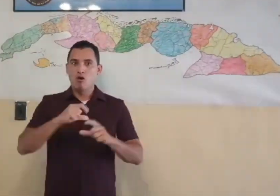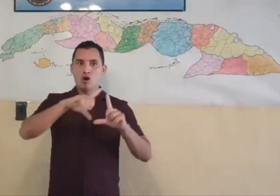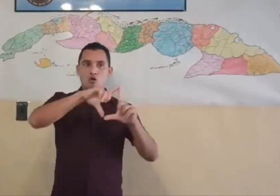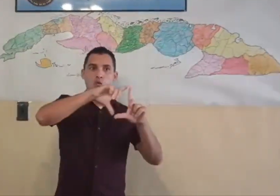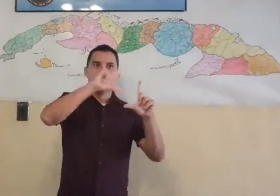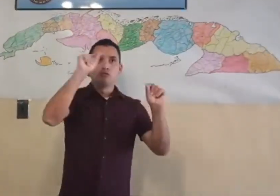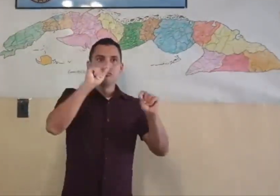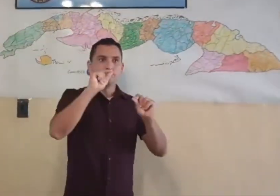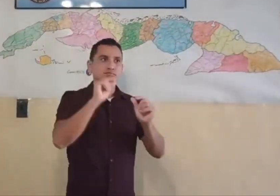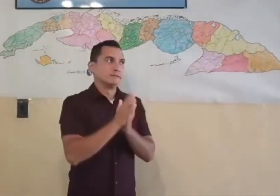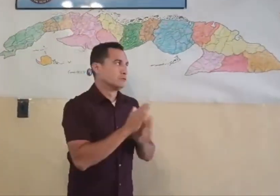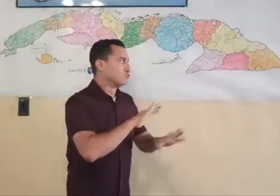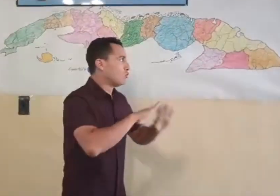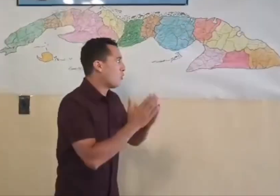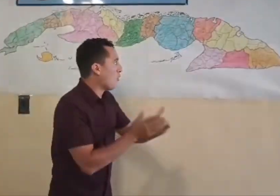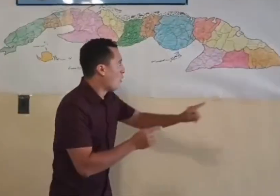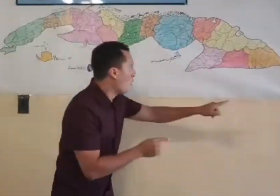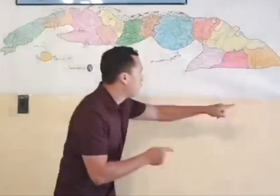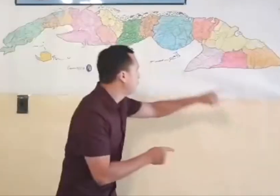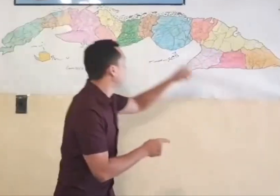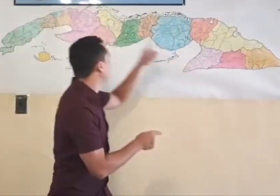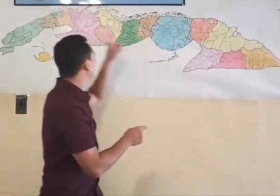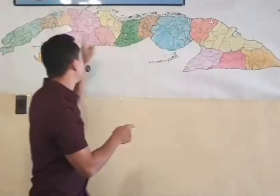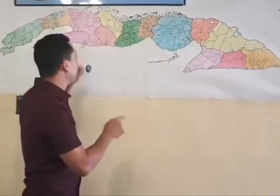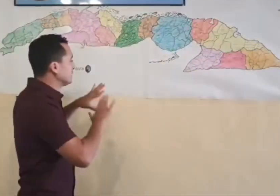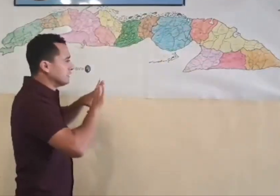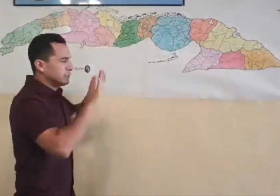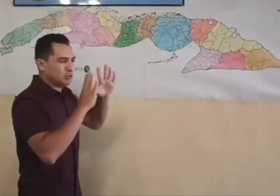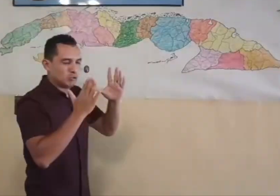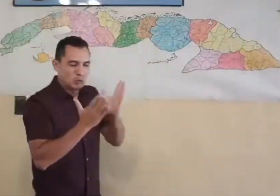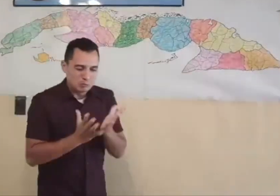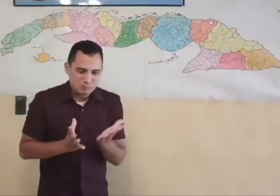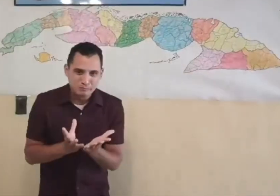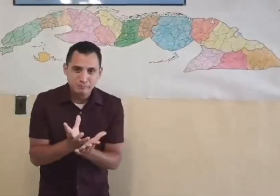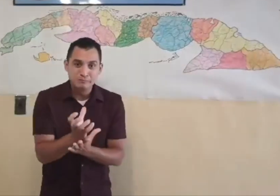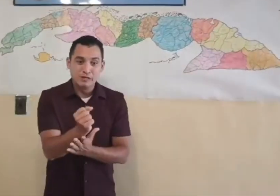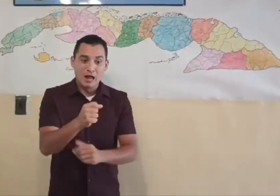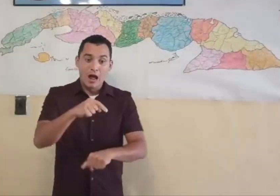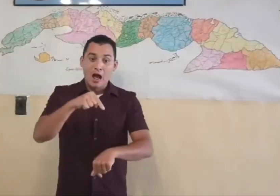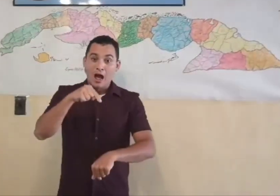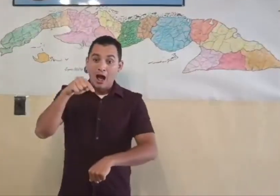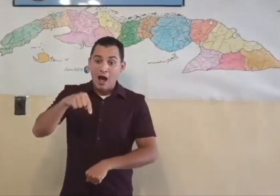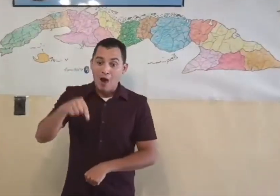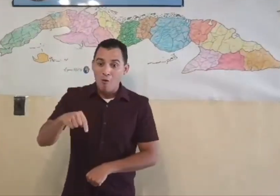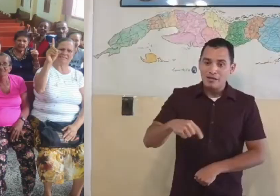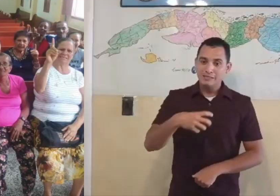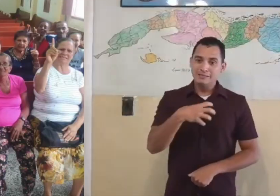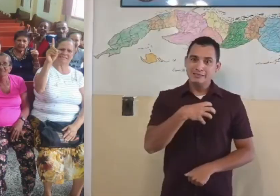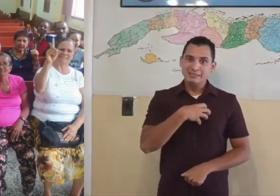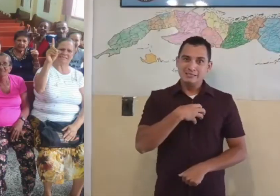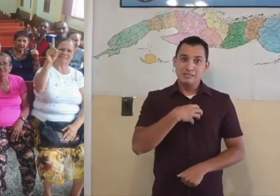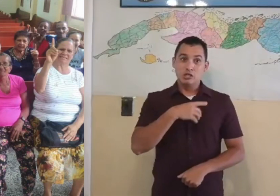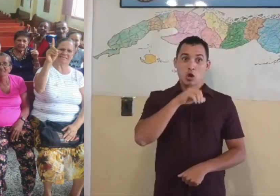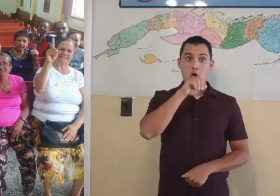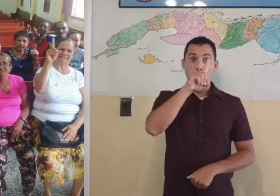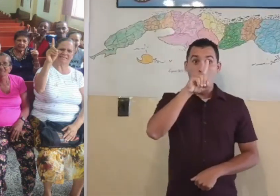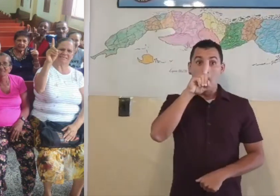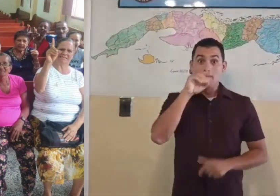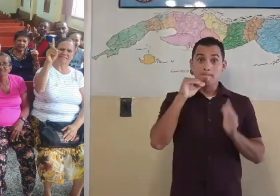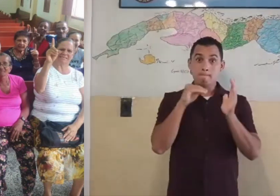Today we are working nationwide from eastern to western Cuba. We currently have about 1